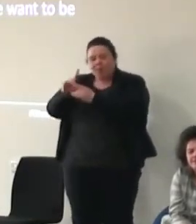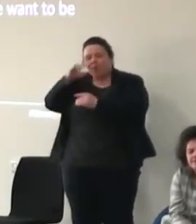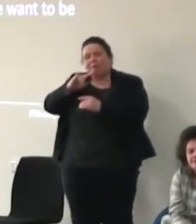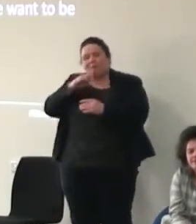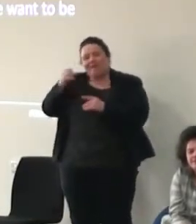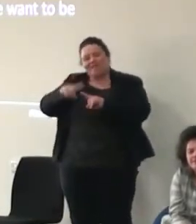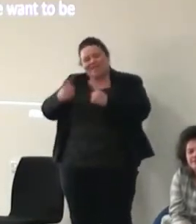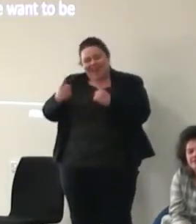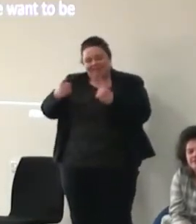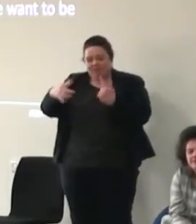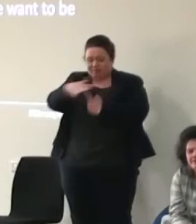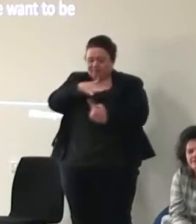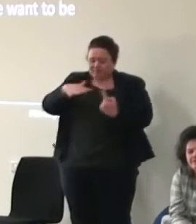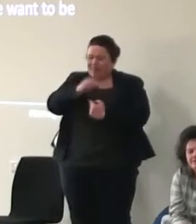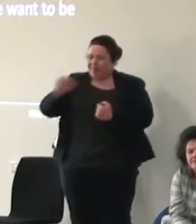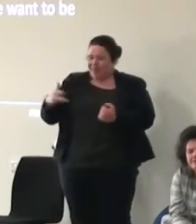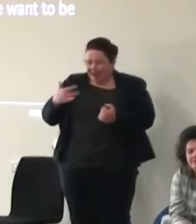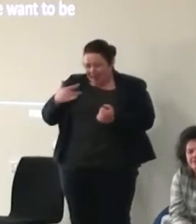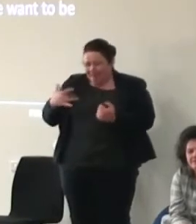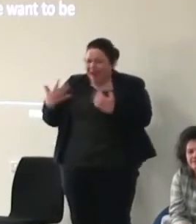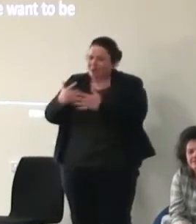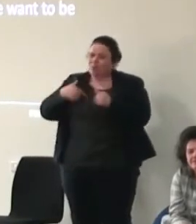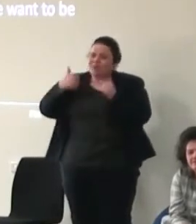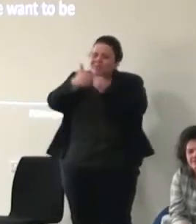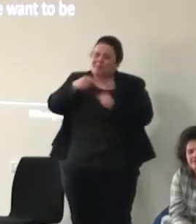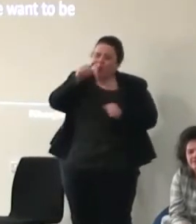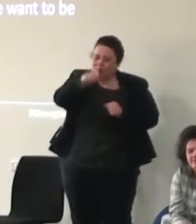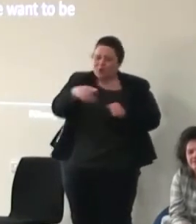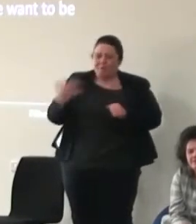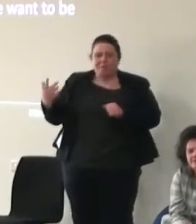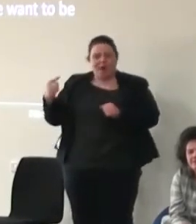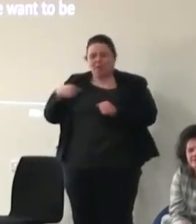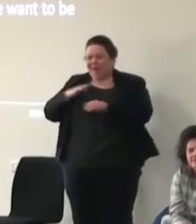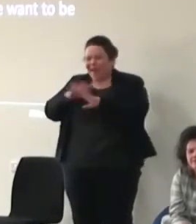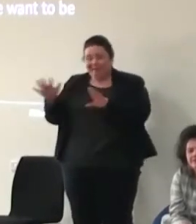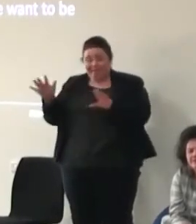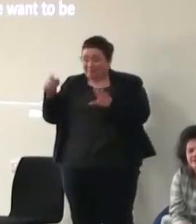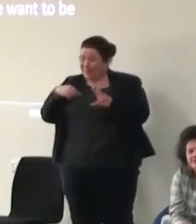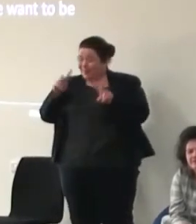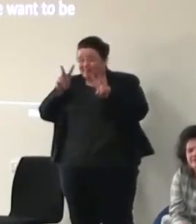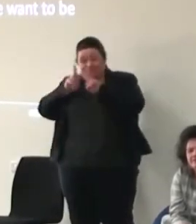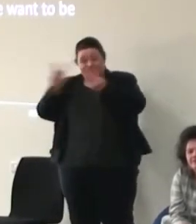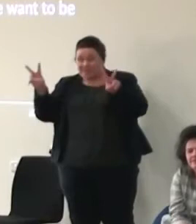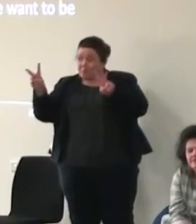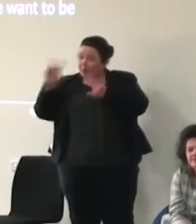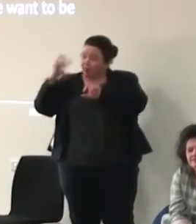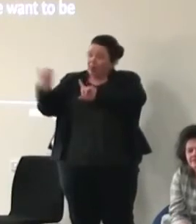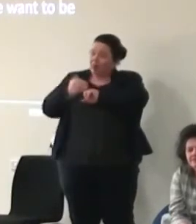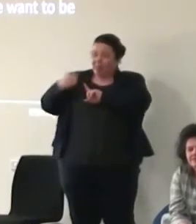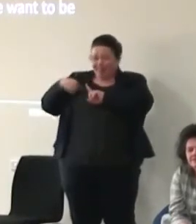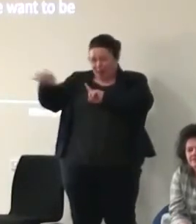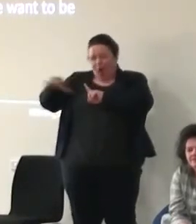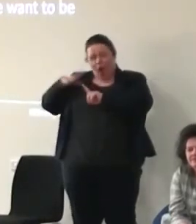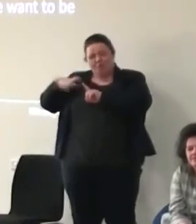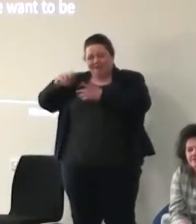context in their lives and how can we support you but we've been less visible to the young people because they have a lot of organizations and people